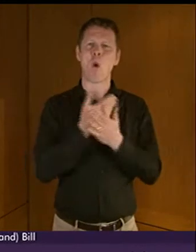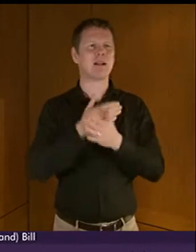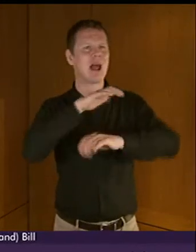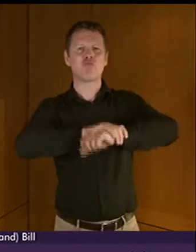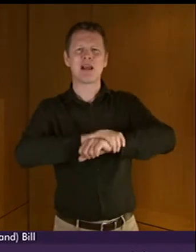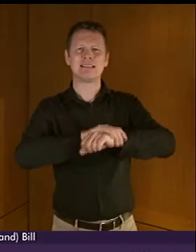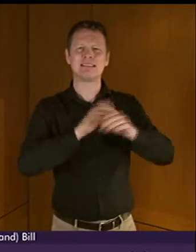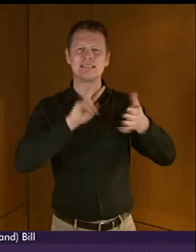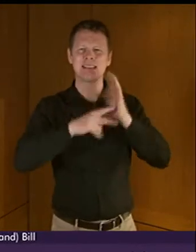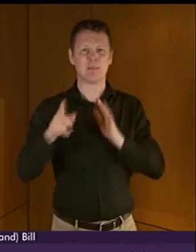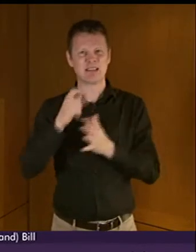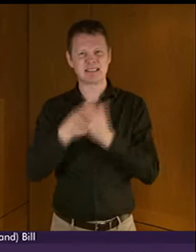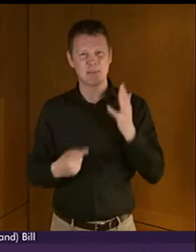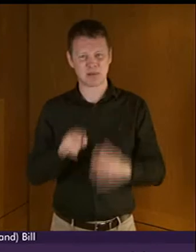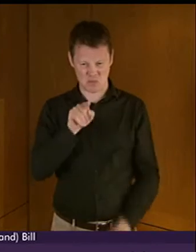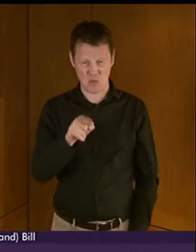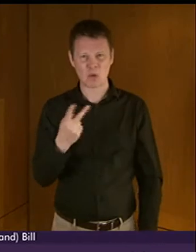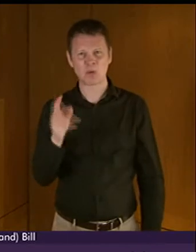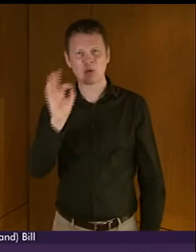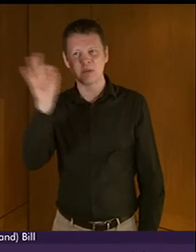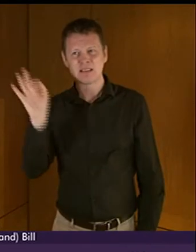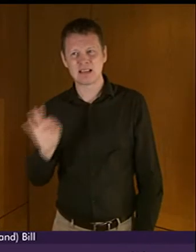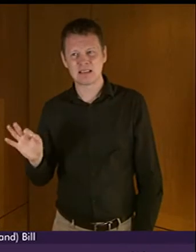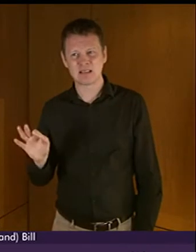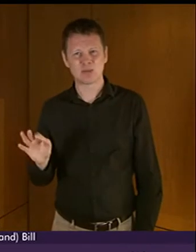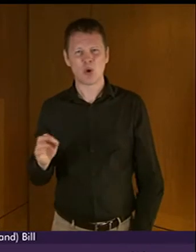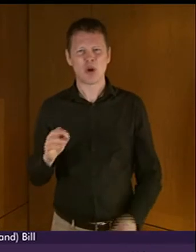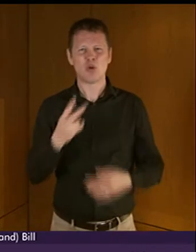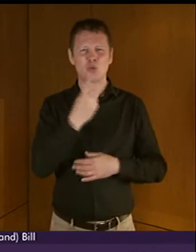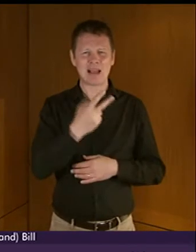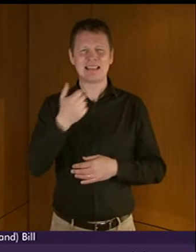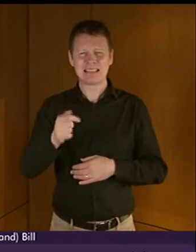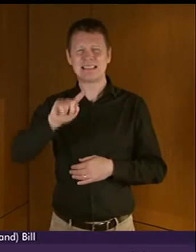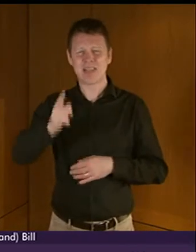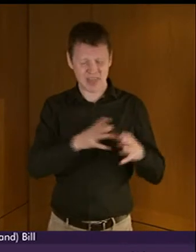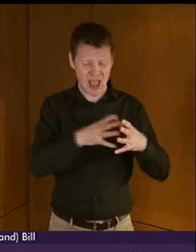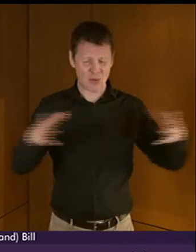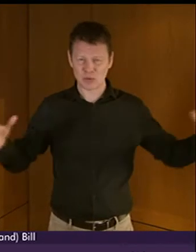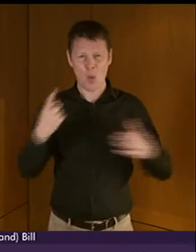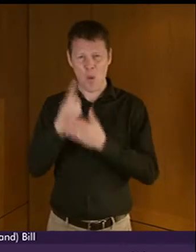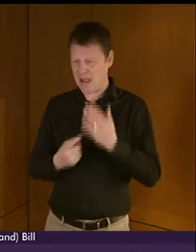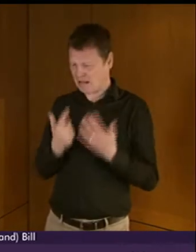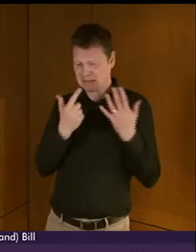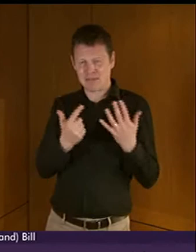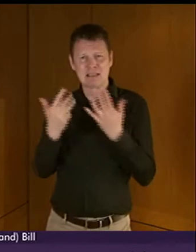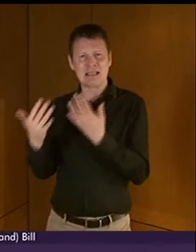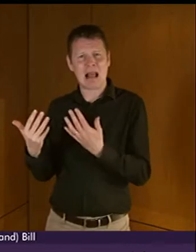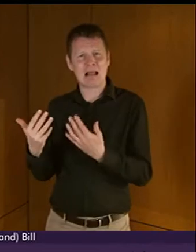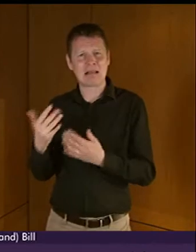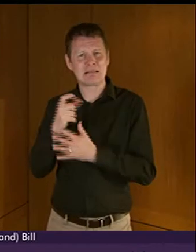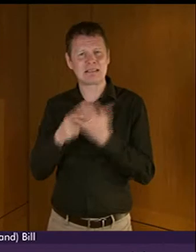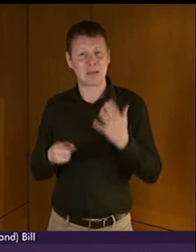scheme. 79,000 out of 26,000, how many of those had profound deafness?